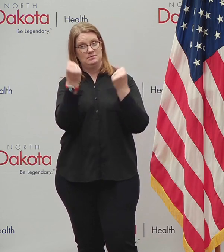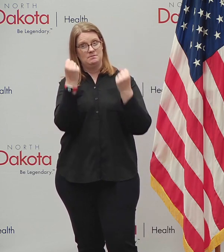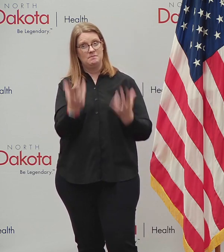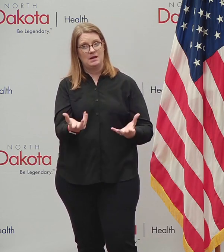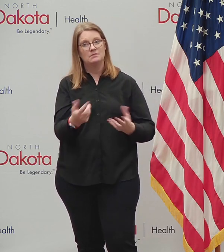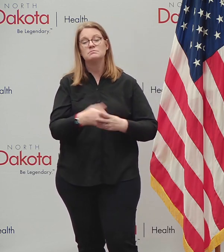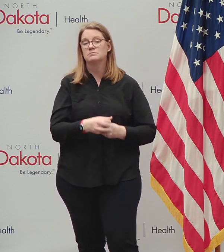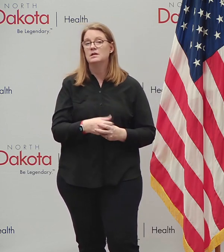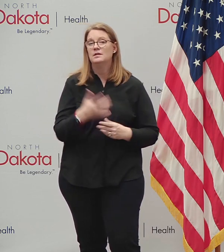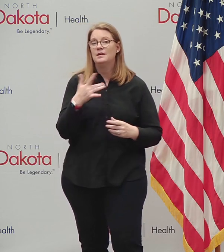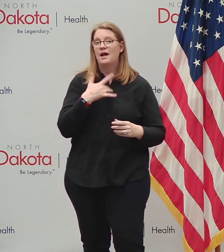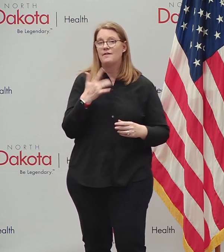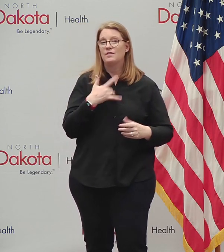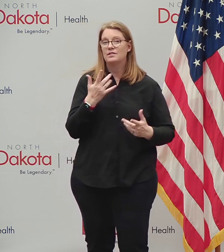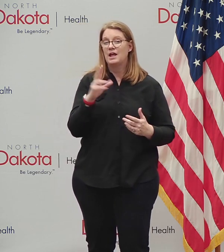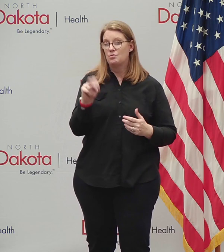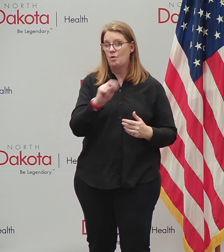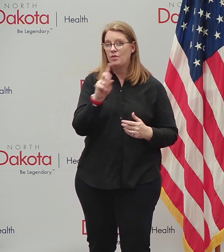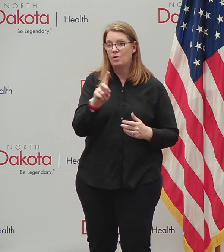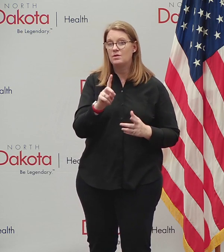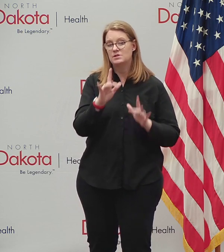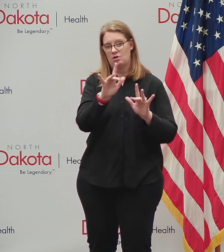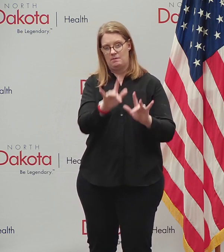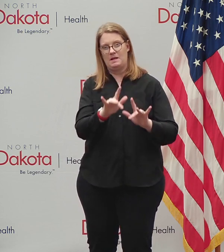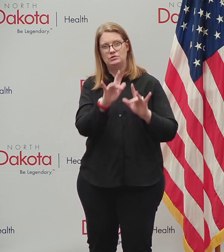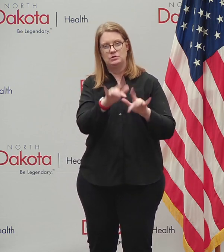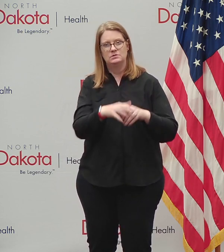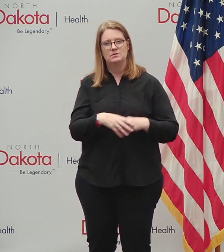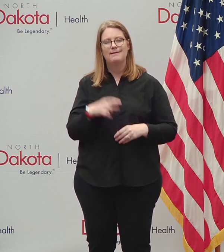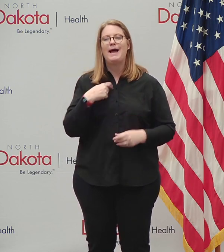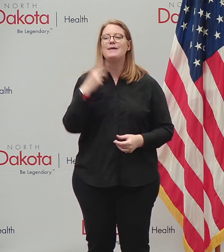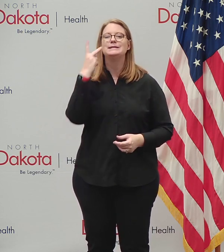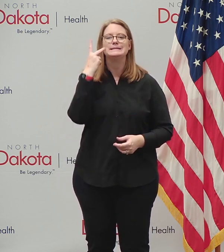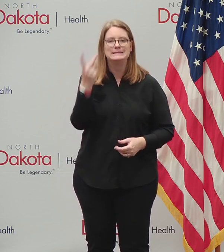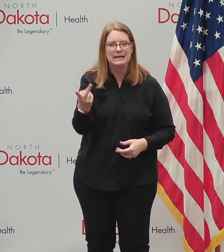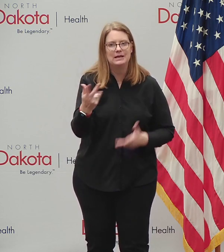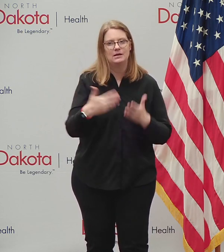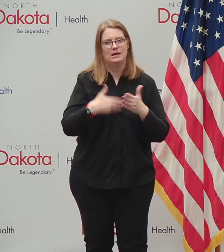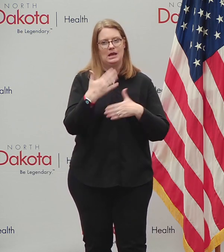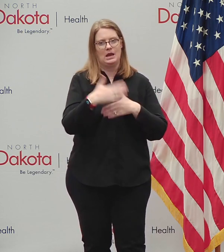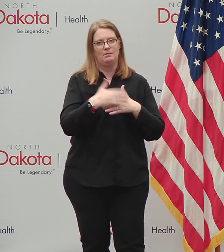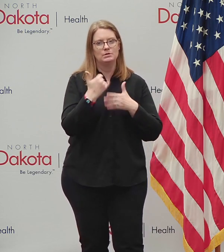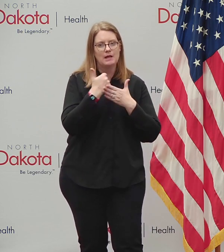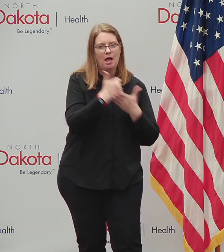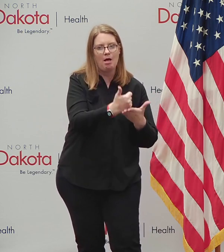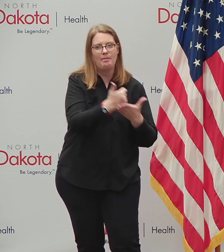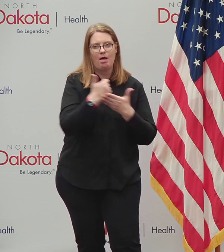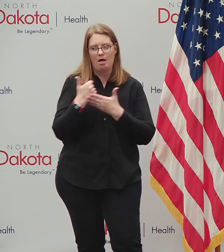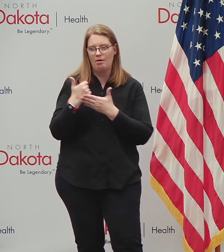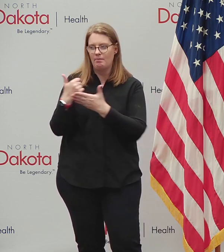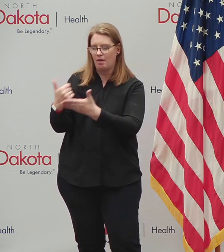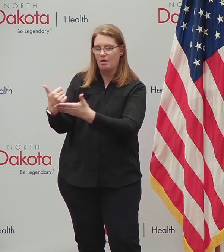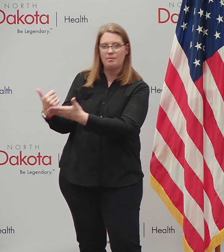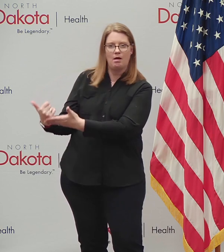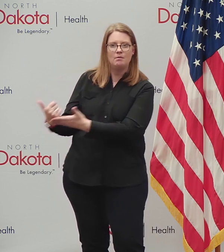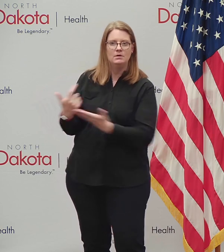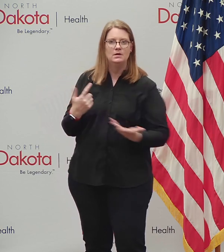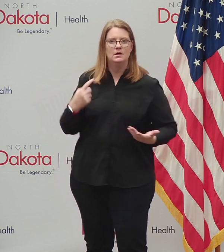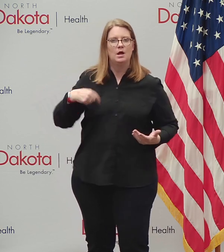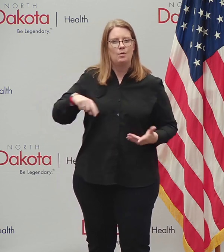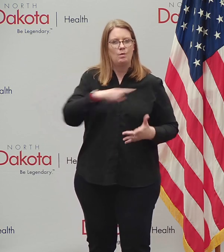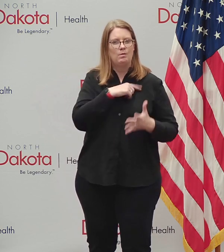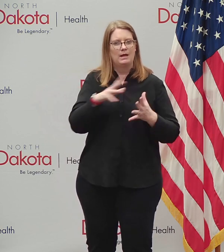that North Dakotans are compassionate. I've seen North Dakota neighbors help neighbors throughout my life, and I know that we'll step up to it here.